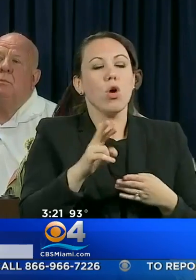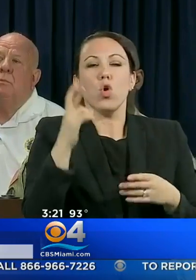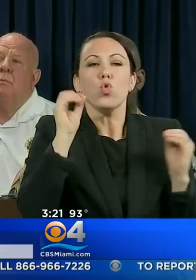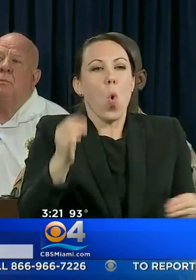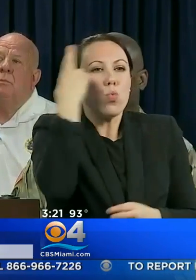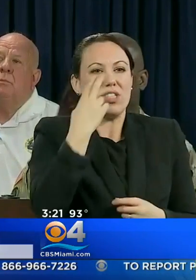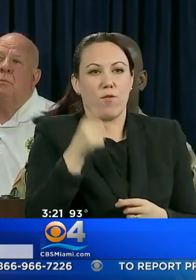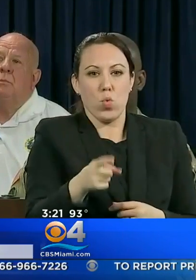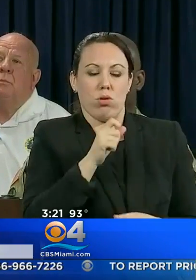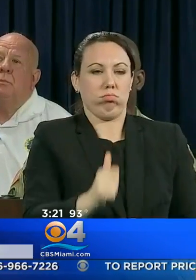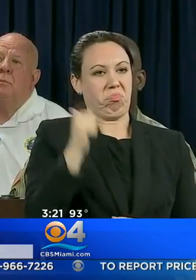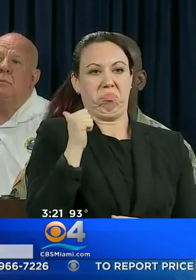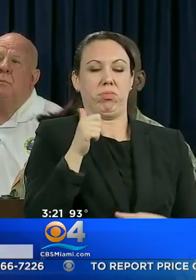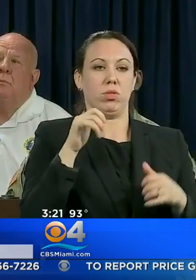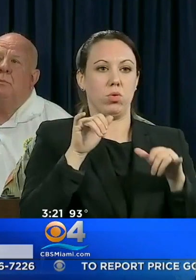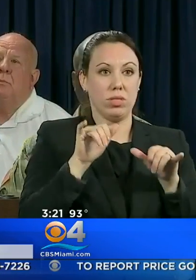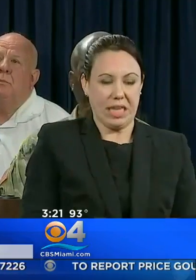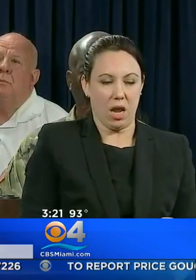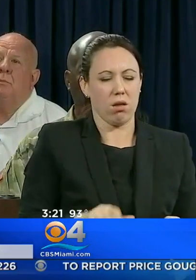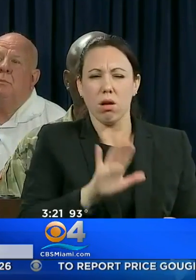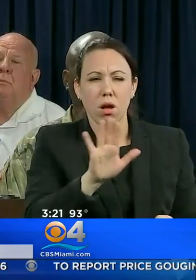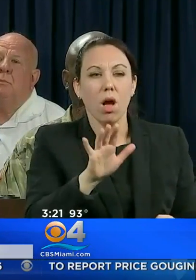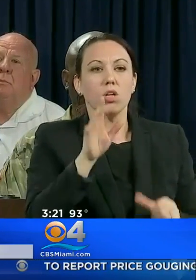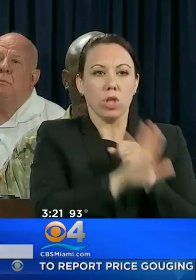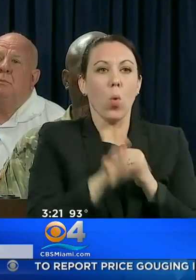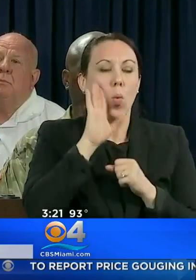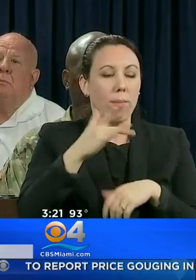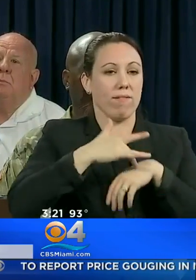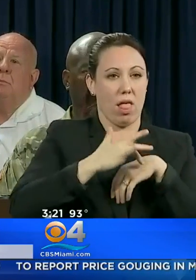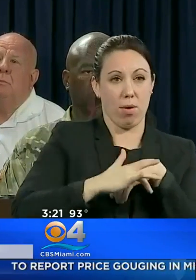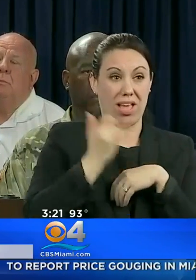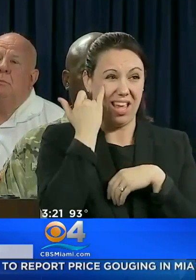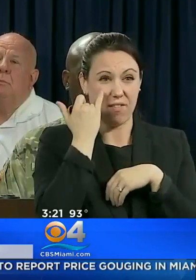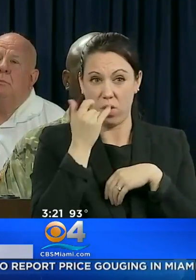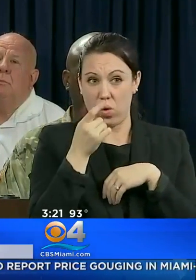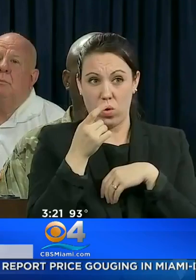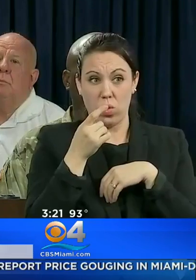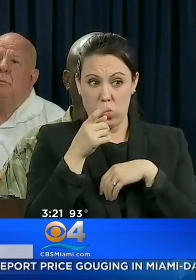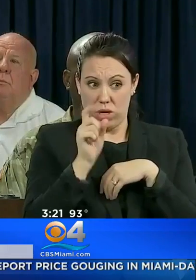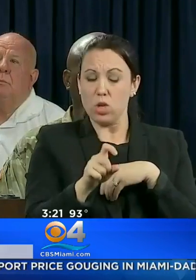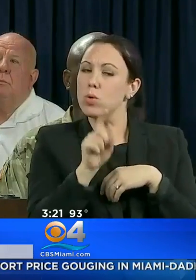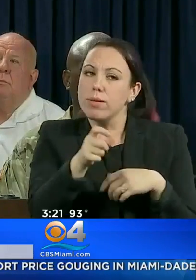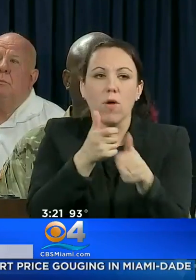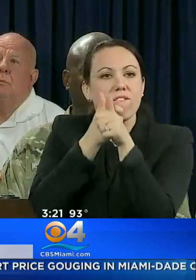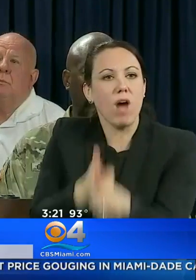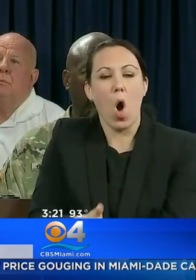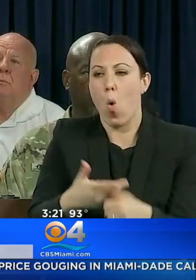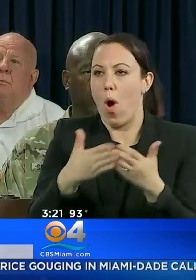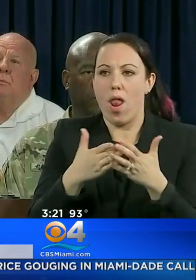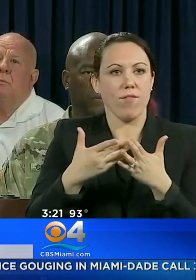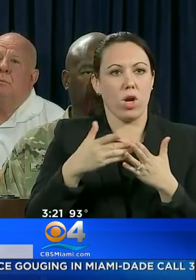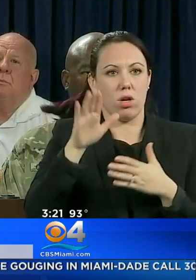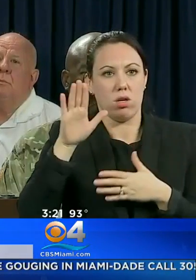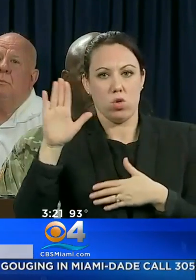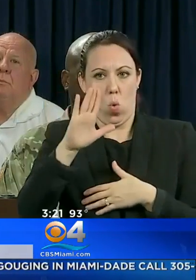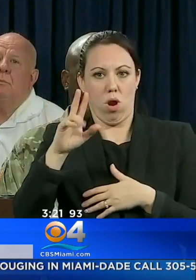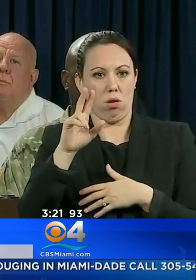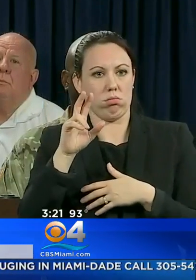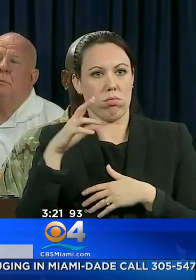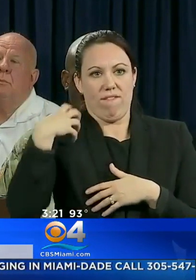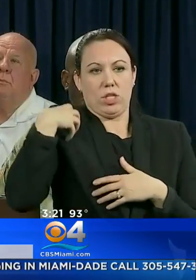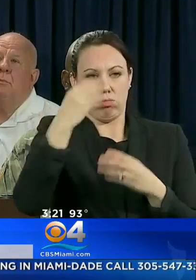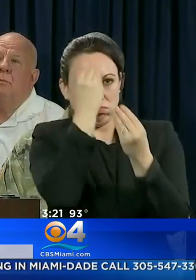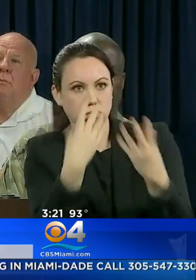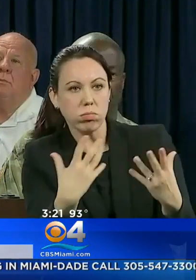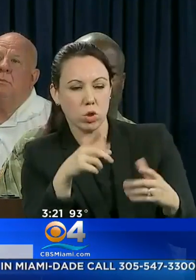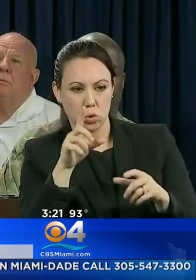EVACUATE. YOU ARE ORDERED TO DO SO, SHELTERS WILL BE AVAILABLE SHOULD YOU NEED TO FOLLOW THE DIRECTION OF LOCAL OFFICIALS AND GO TO THE SHELTER